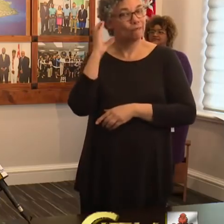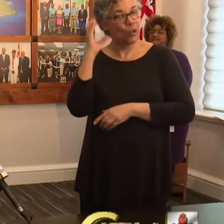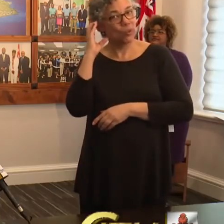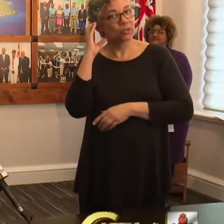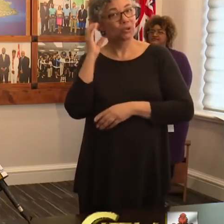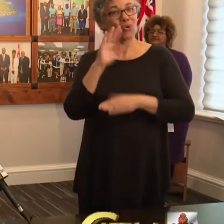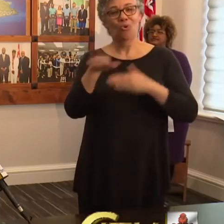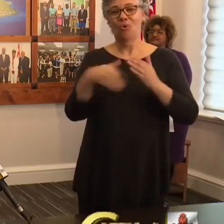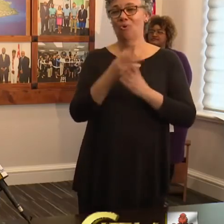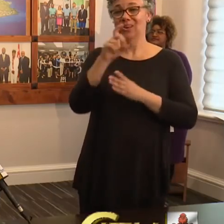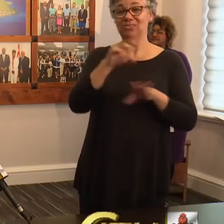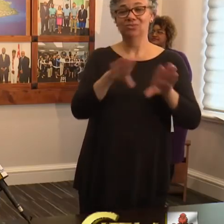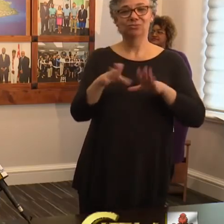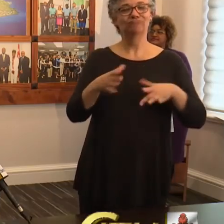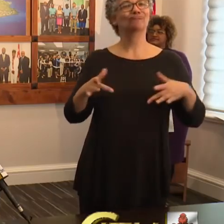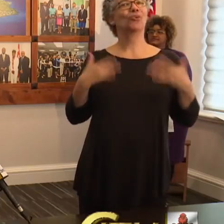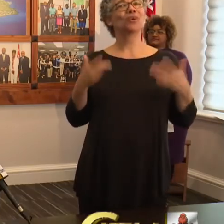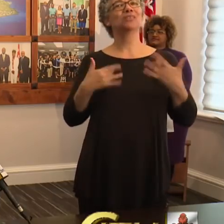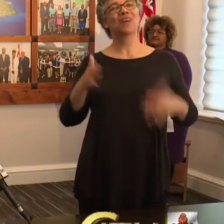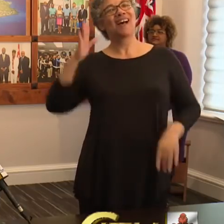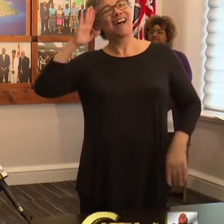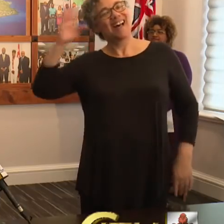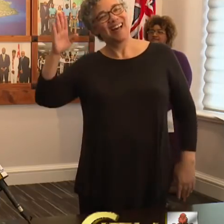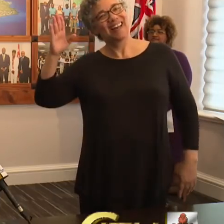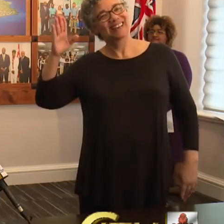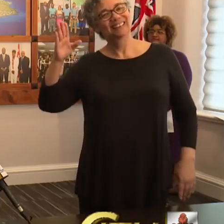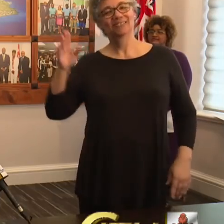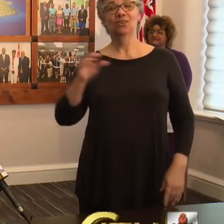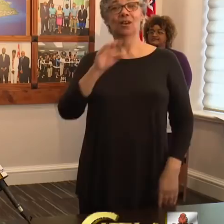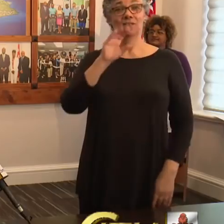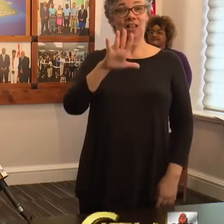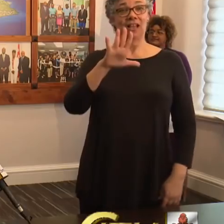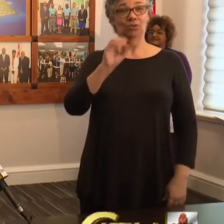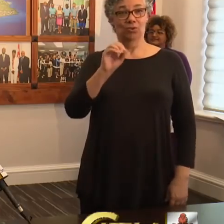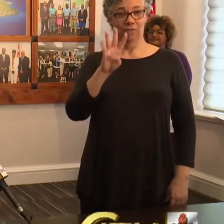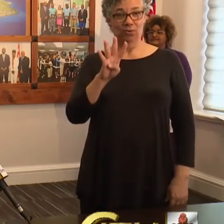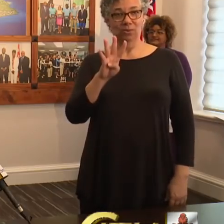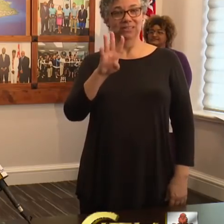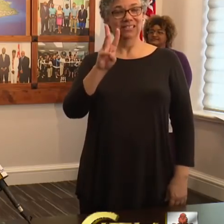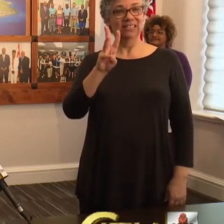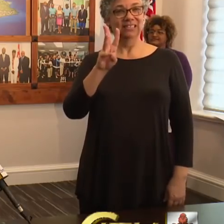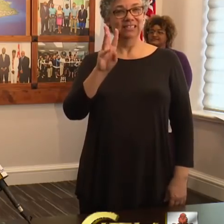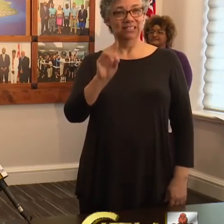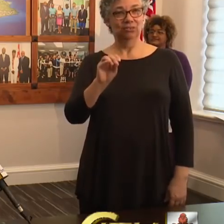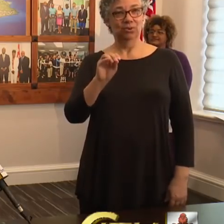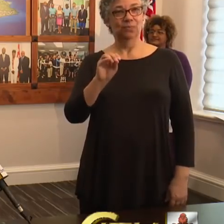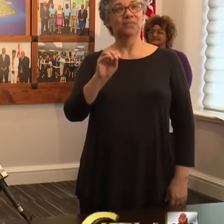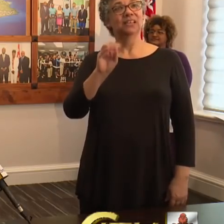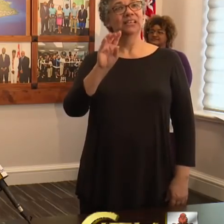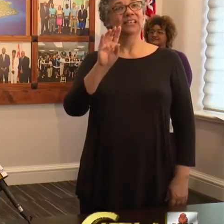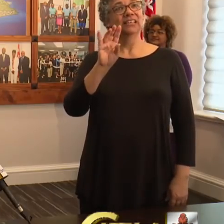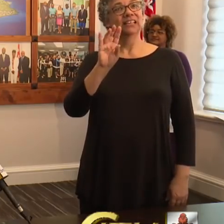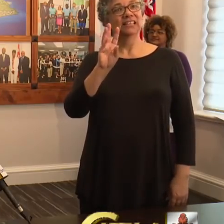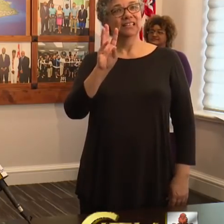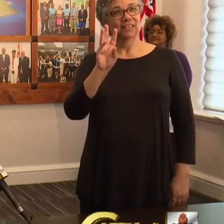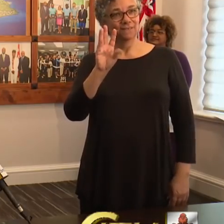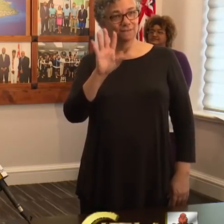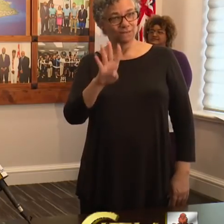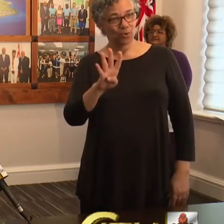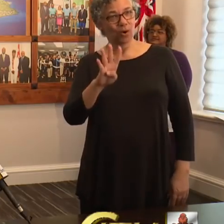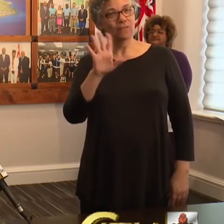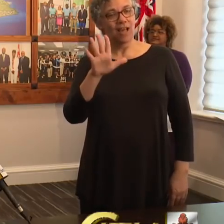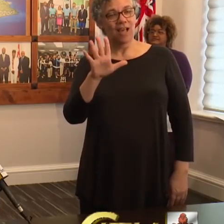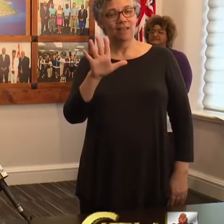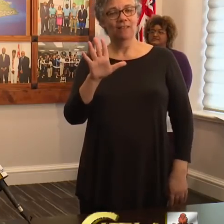up all you need to do is WhatsApp Hi to 504-6045 and add